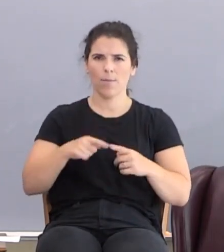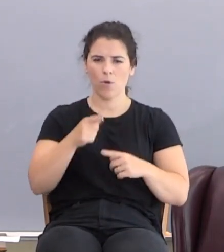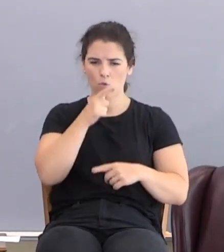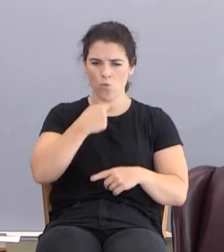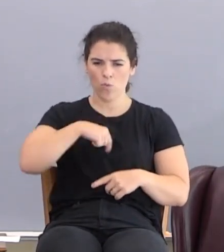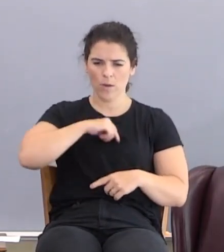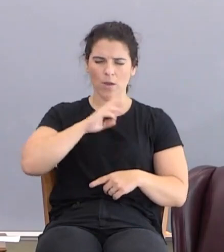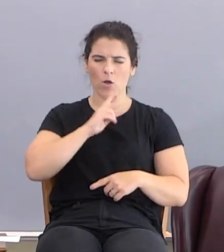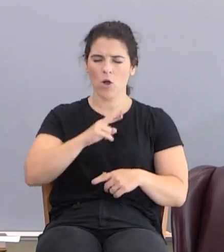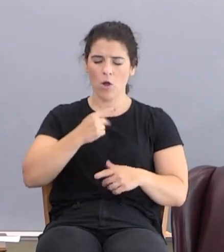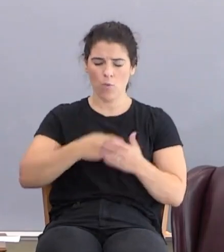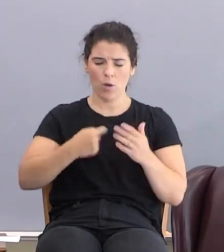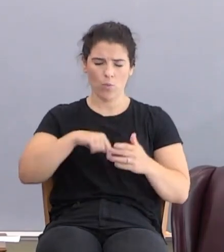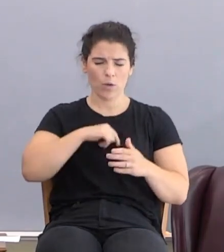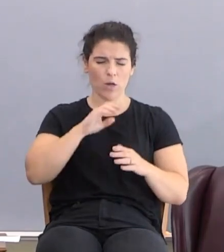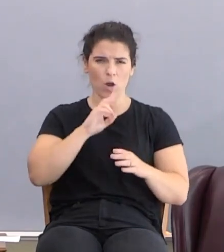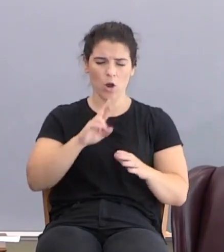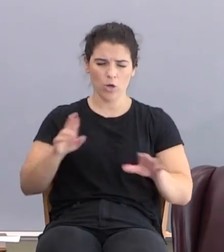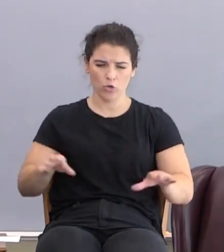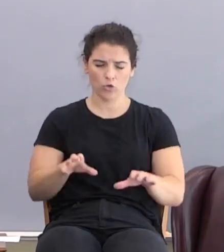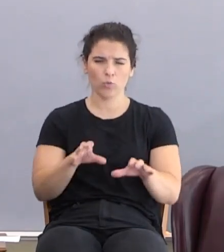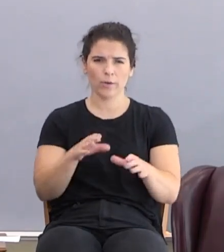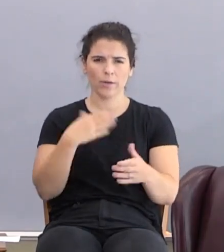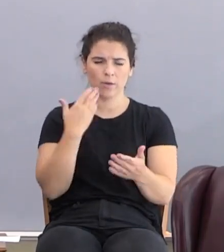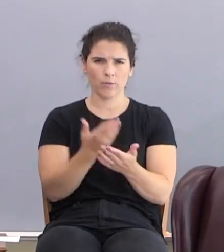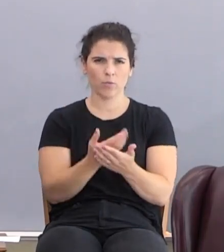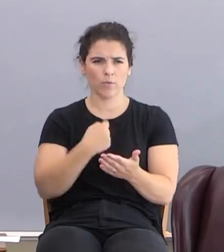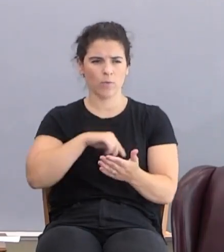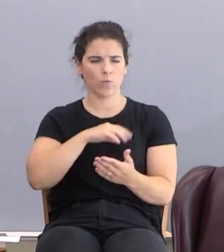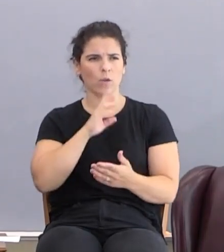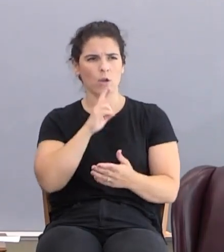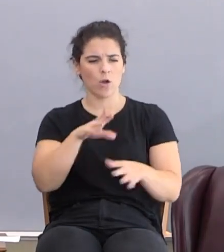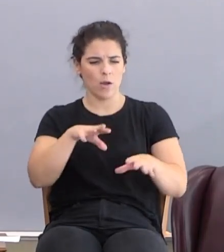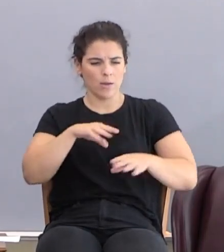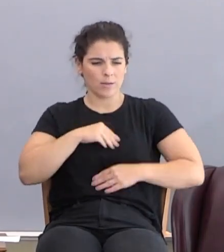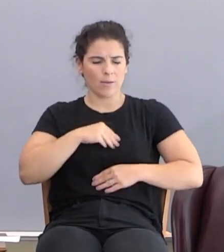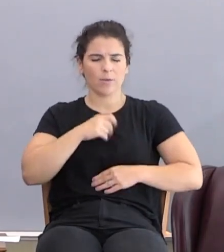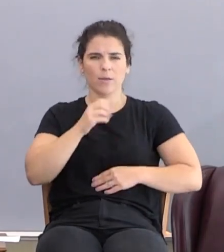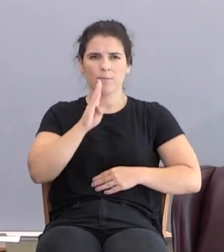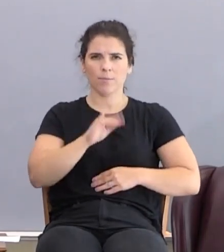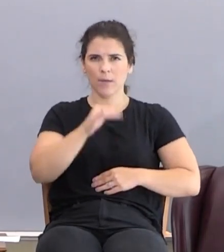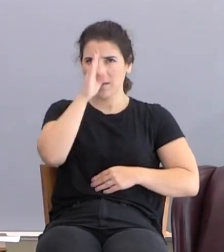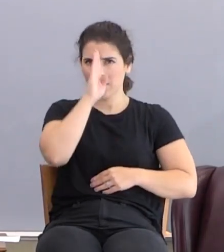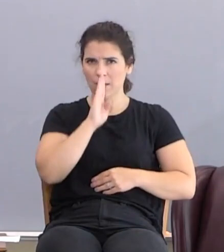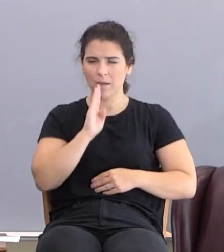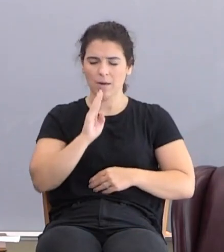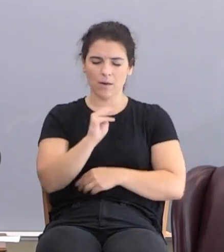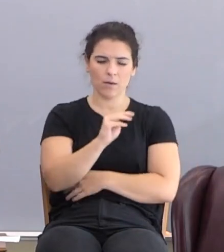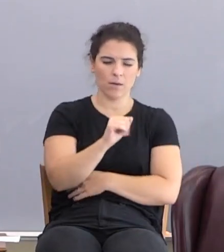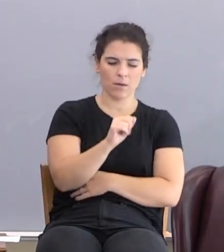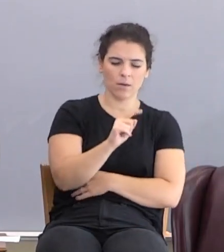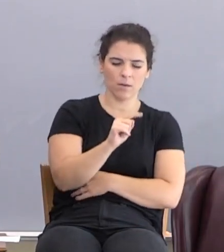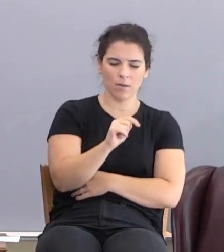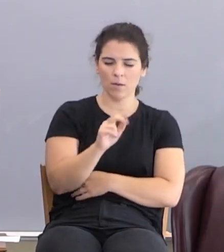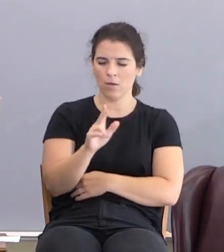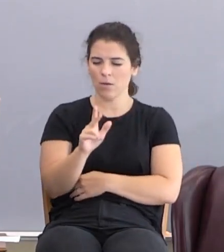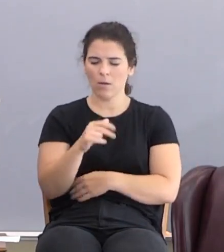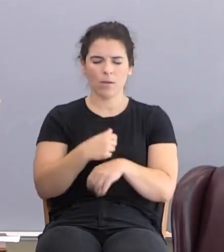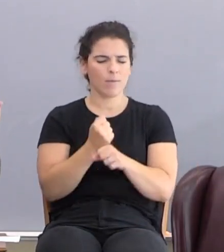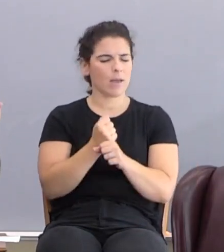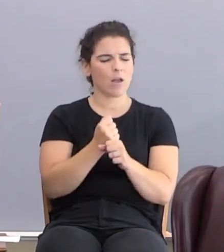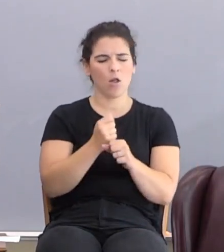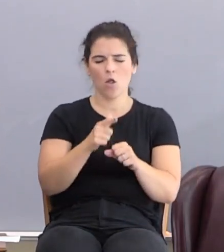to be accepted by God. And you're going down through Matthew 23, they make long prayers.